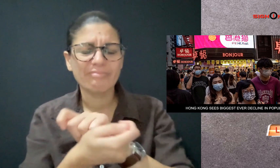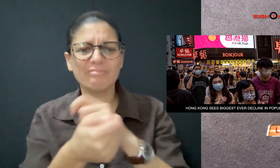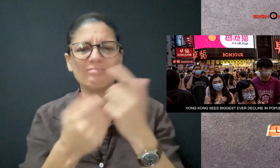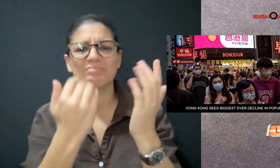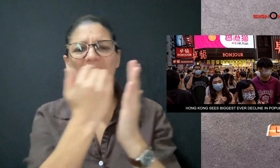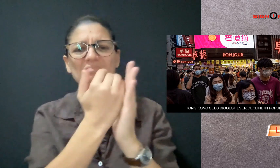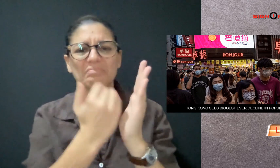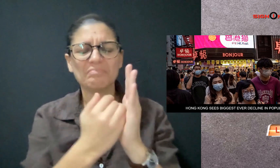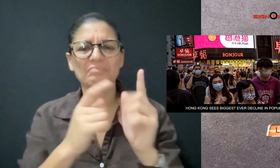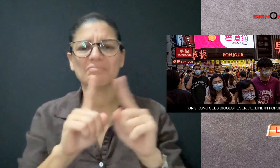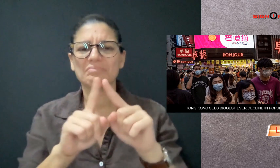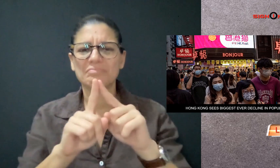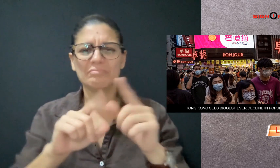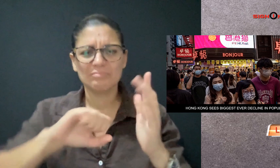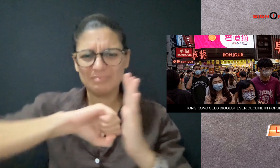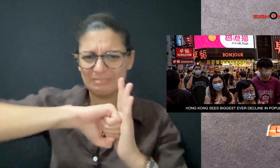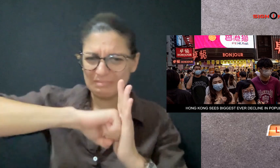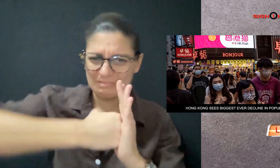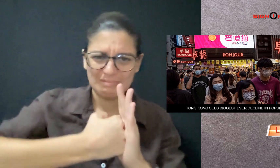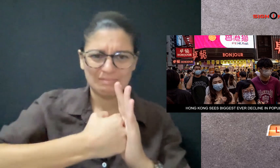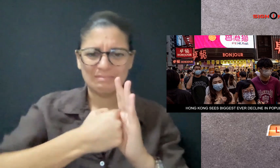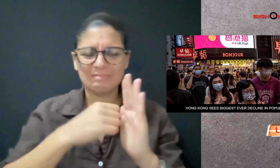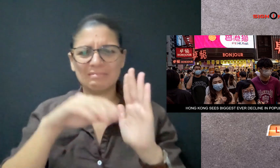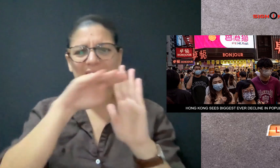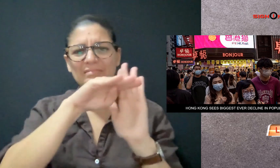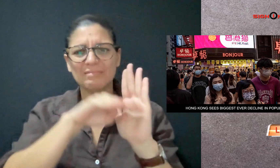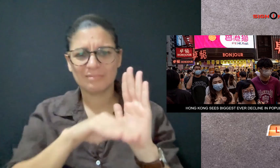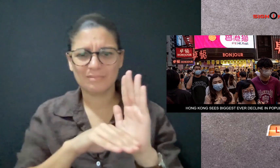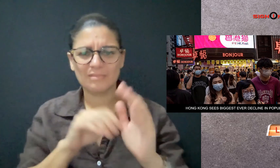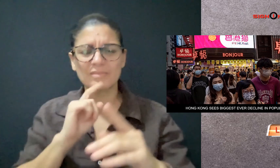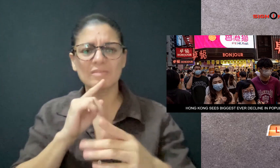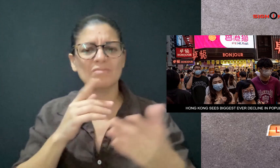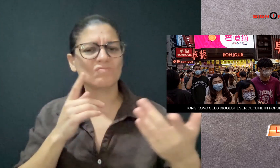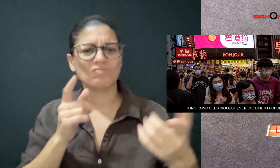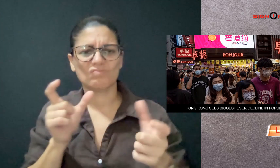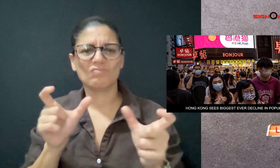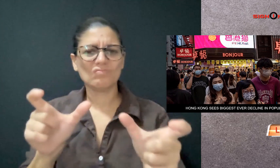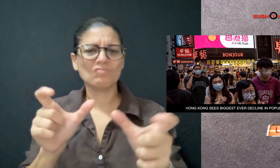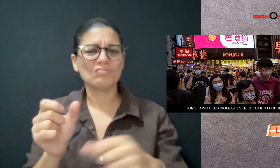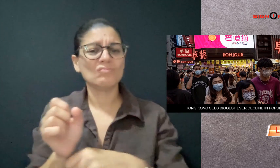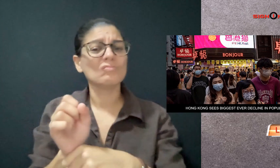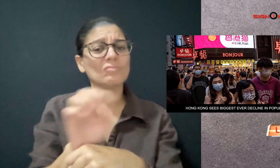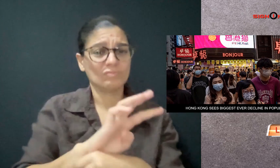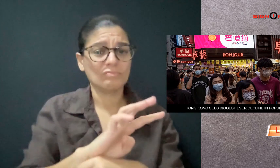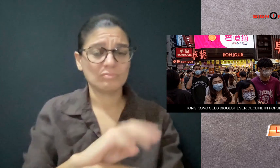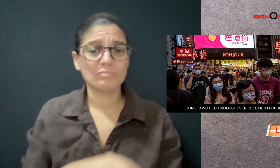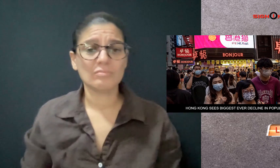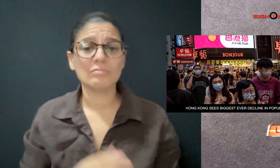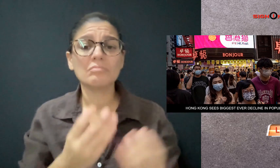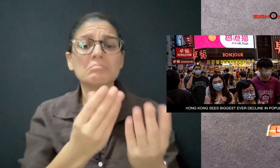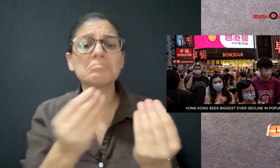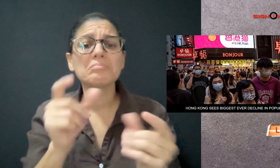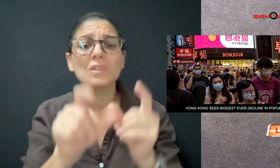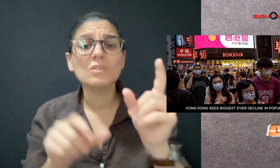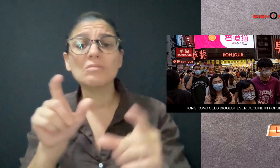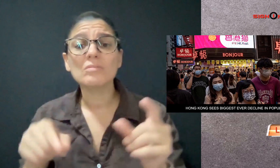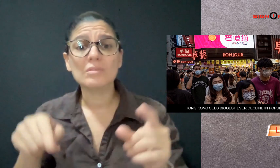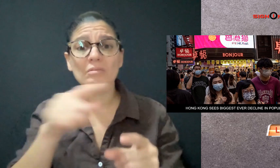But after years of social upheaval and strict COVID crackdowns, the number of people moving